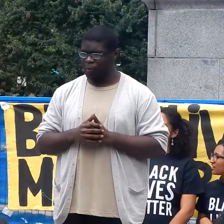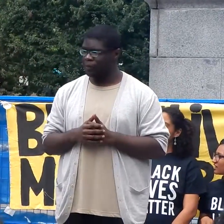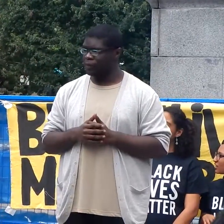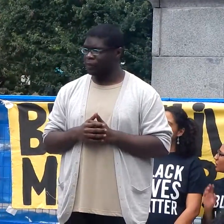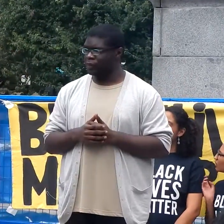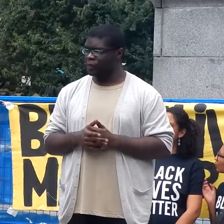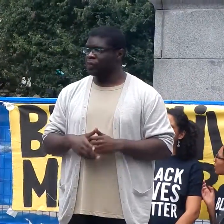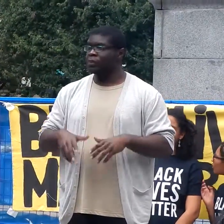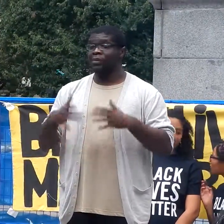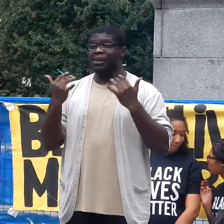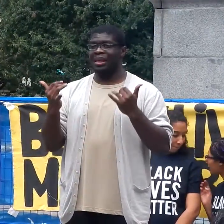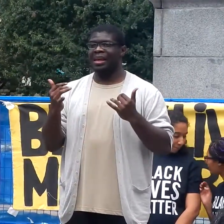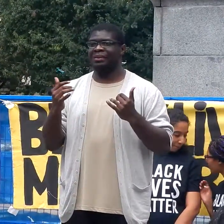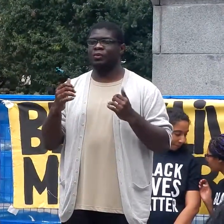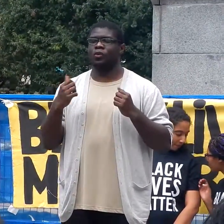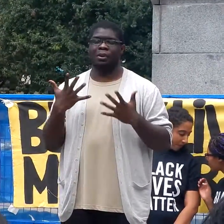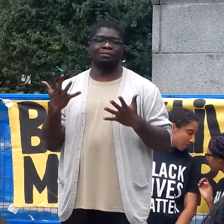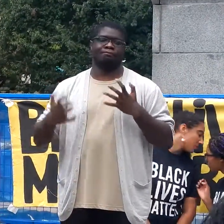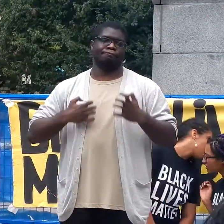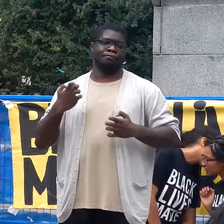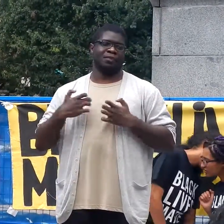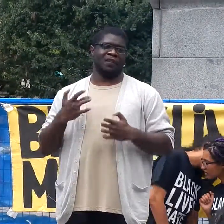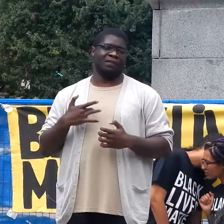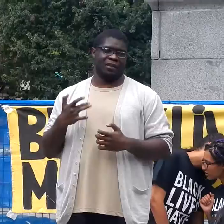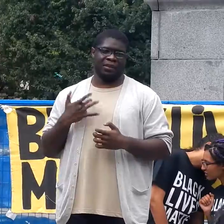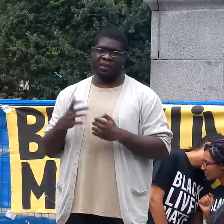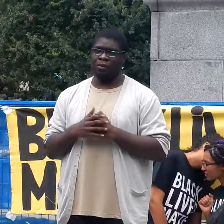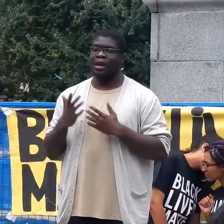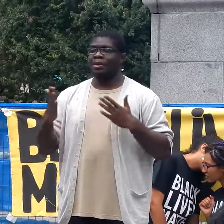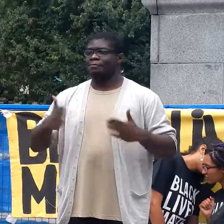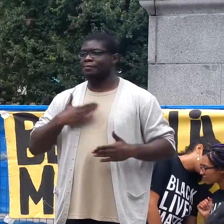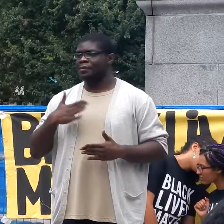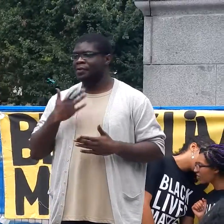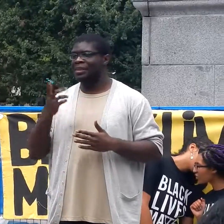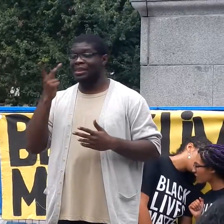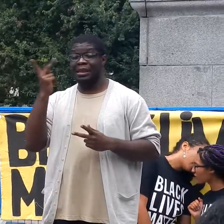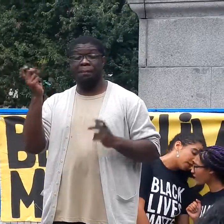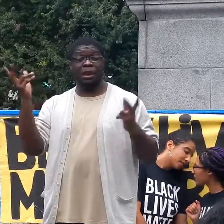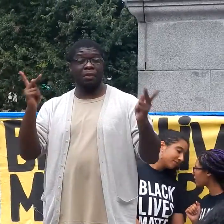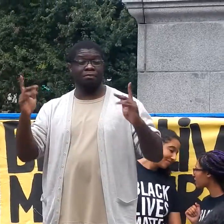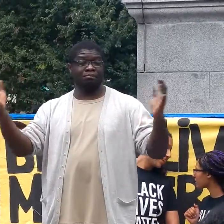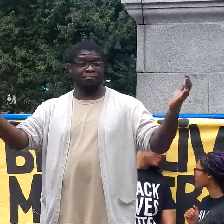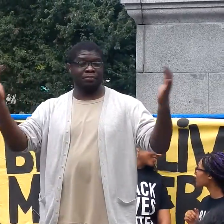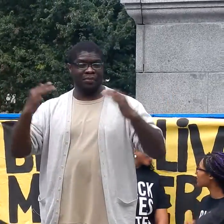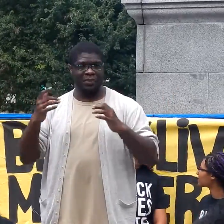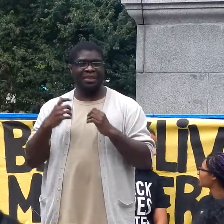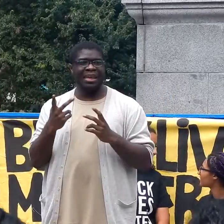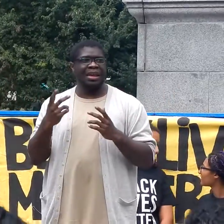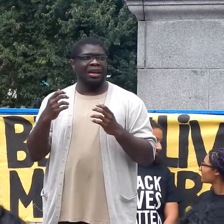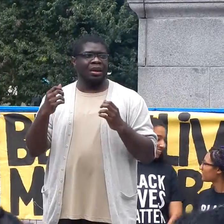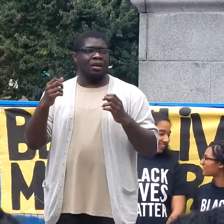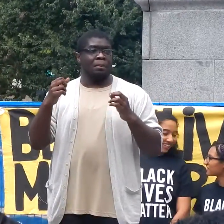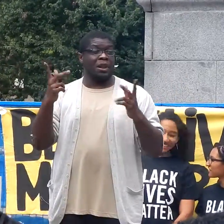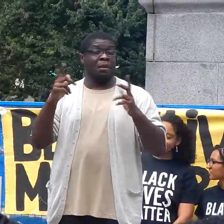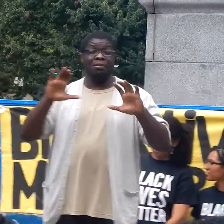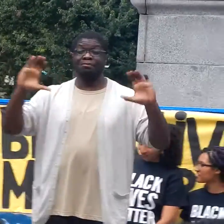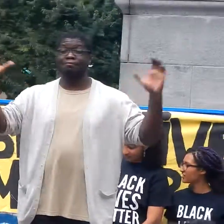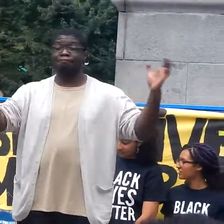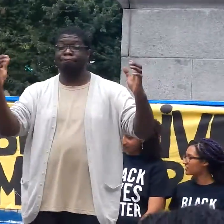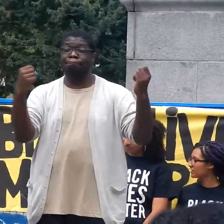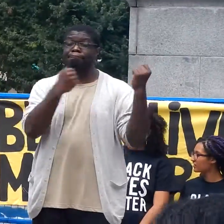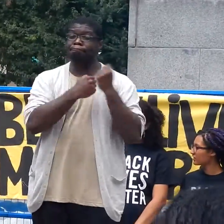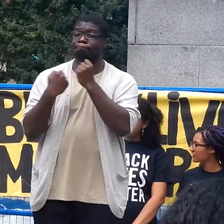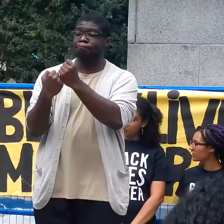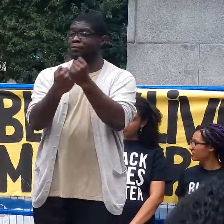we are feeling so many things we are happy to see everyone here to feel the warmth of community of solidarity of generosity